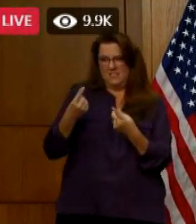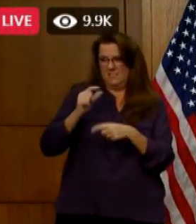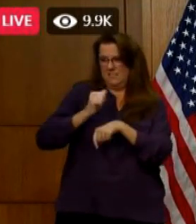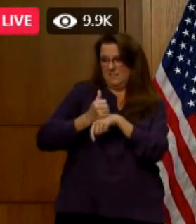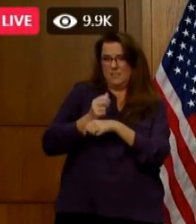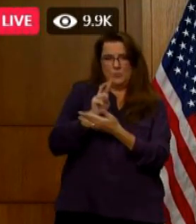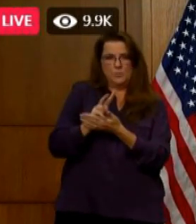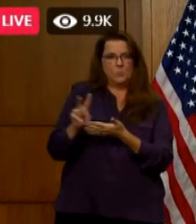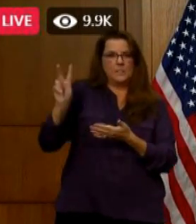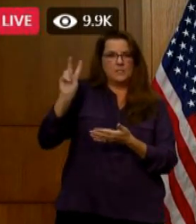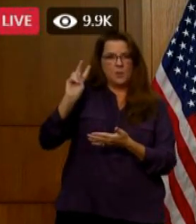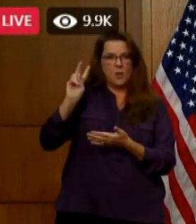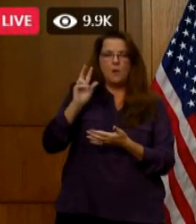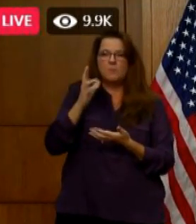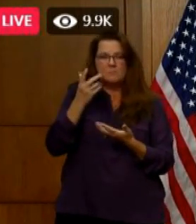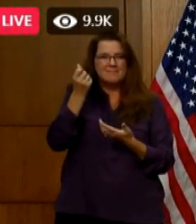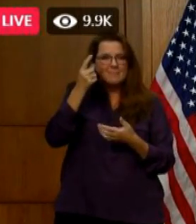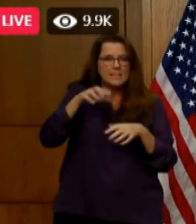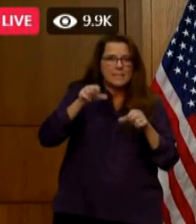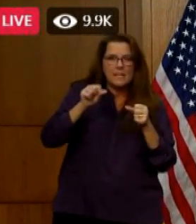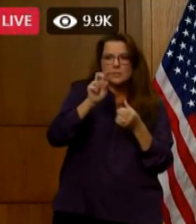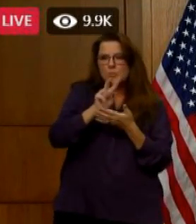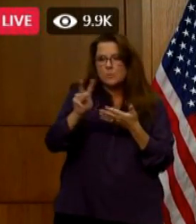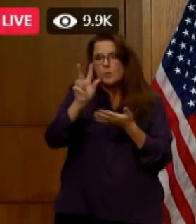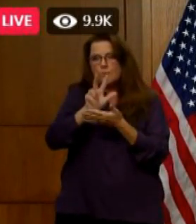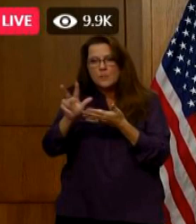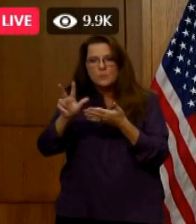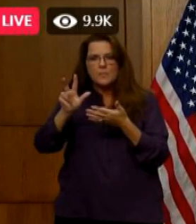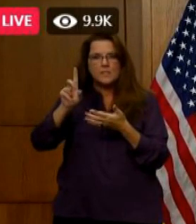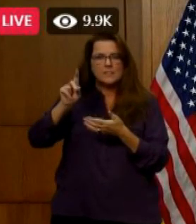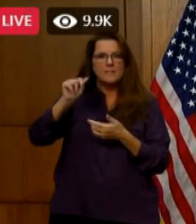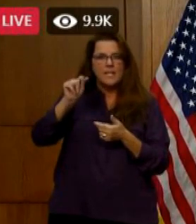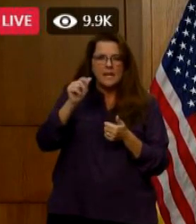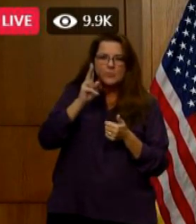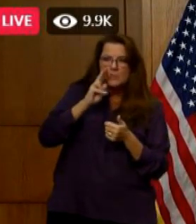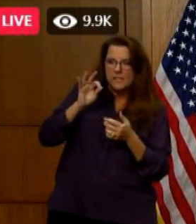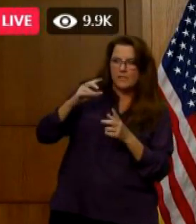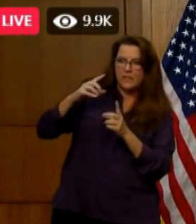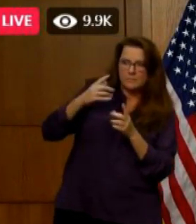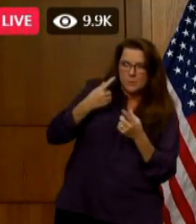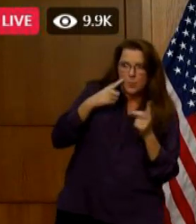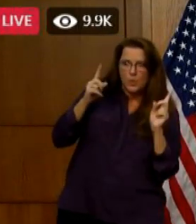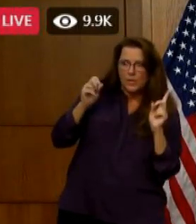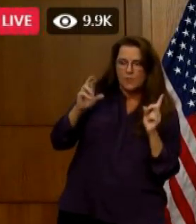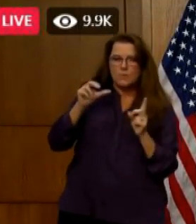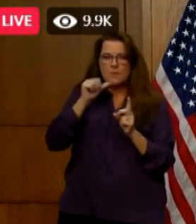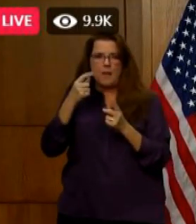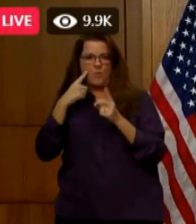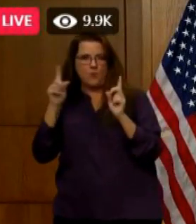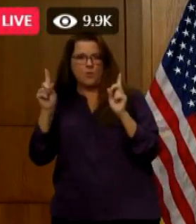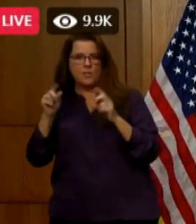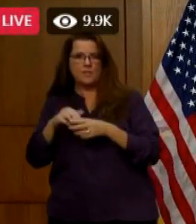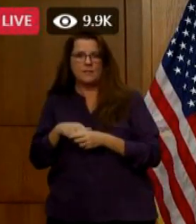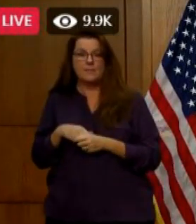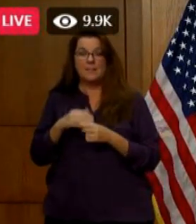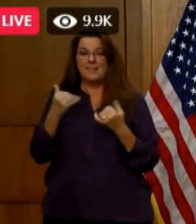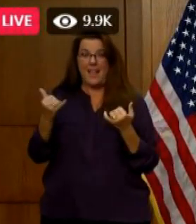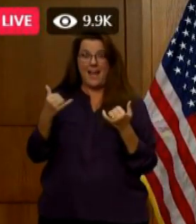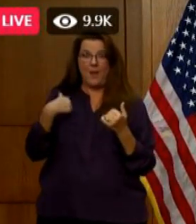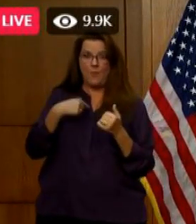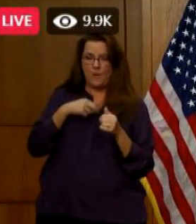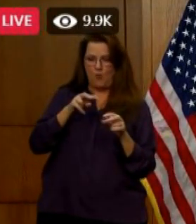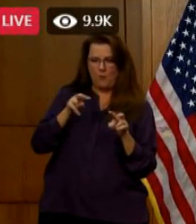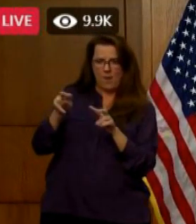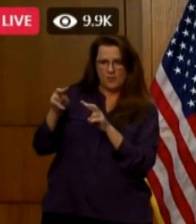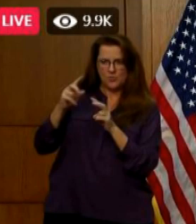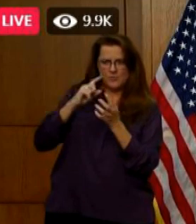data to see what's working and what isn't. We also are watching for signs of a post-Thanksgiving surge.